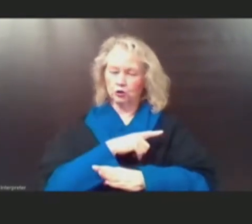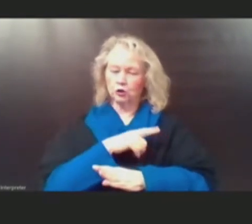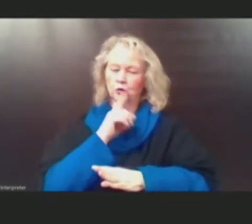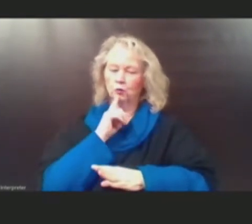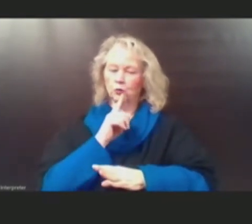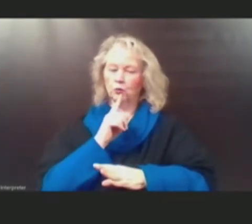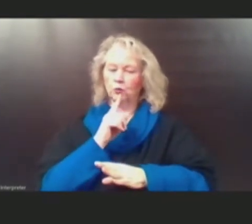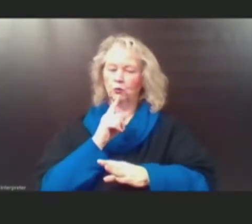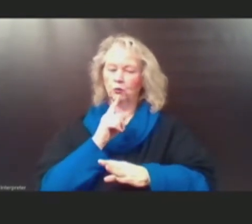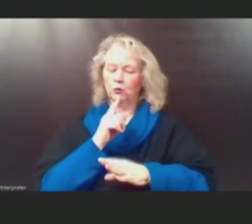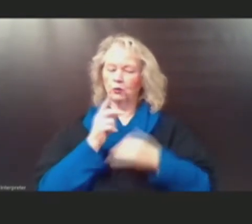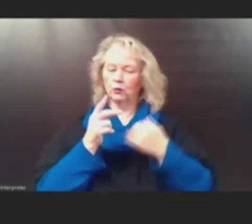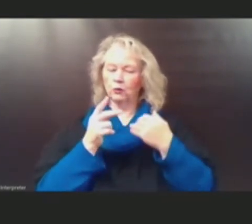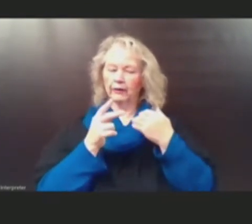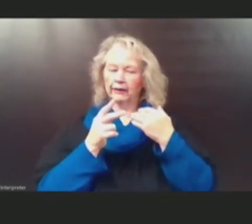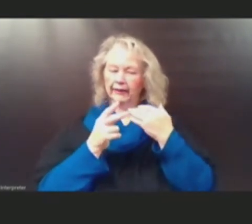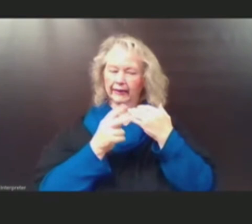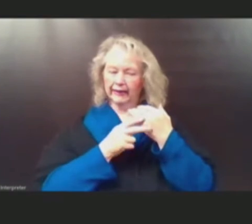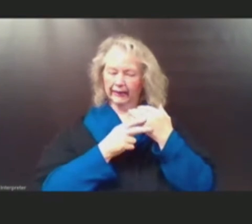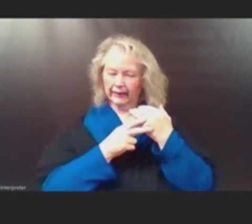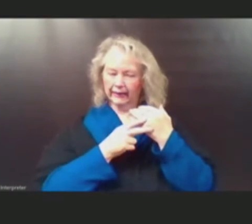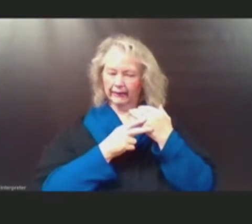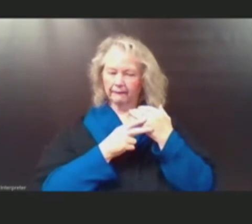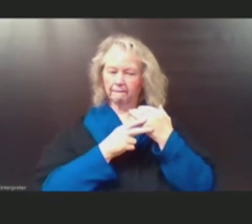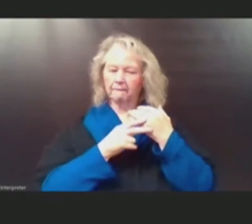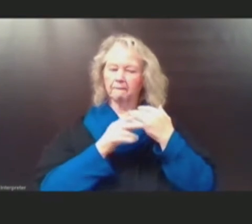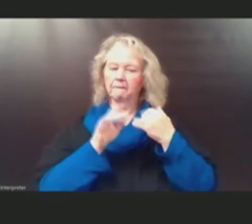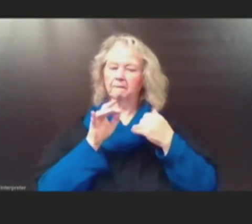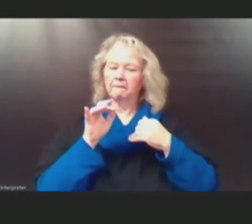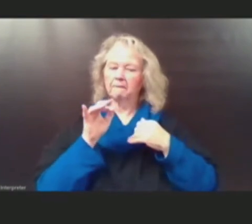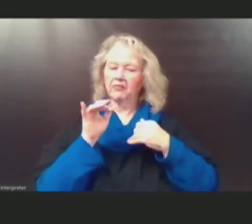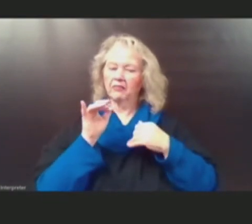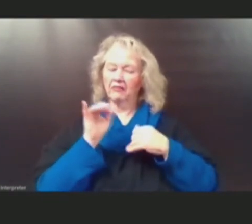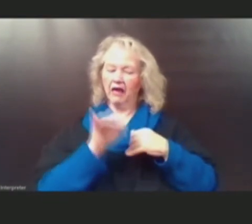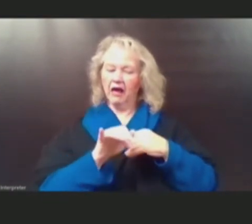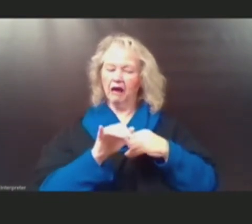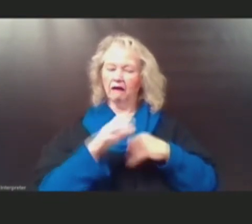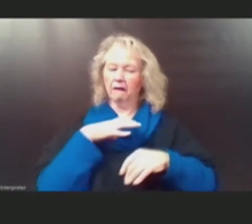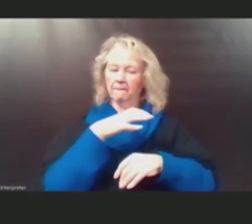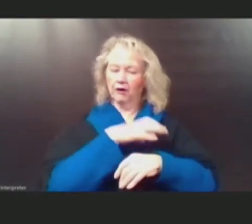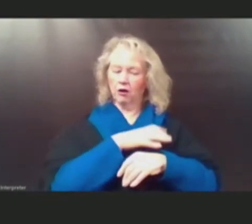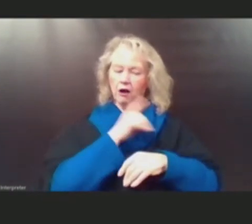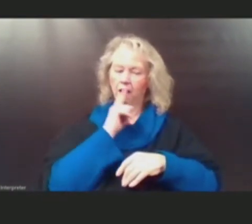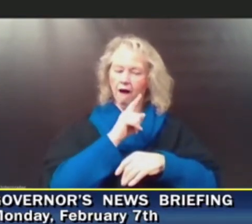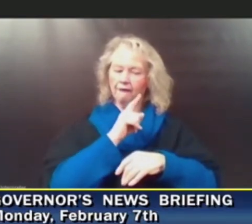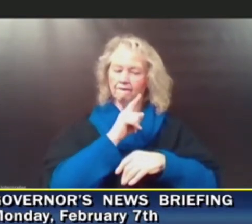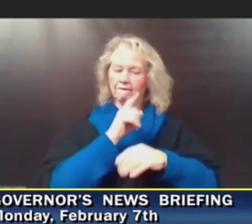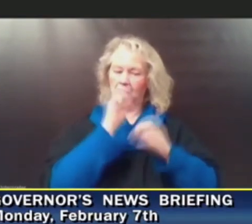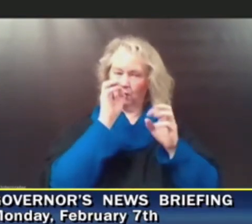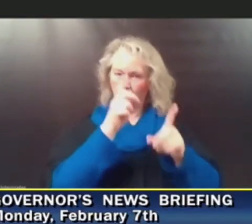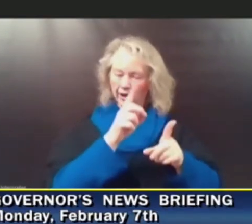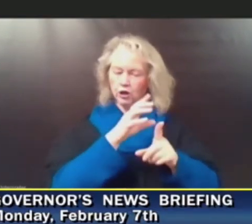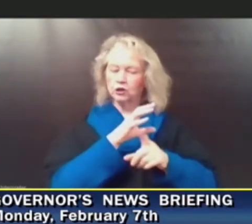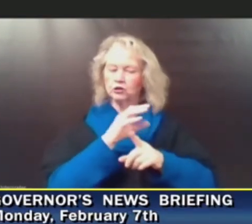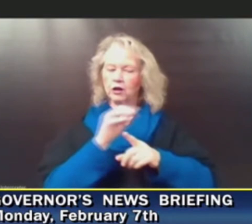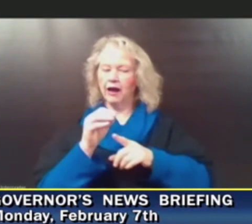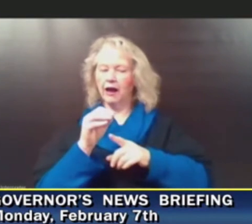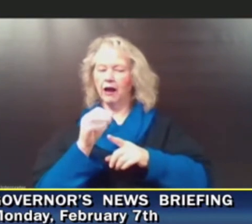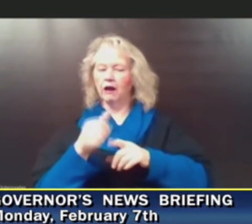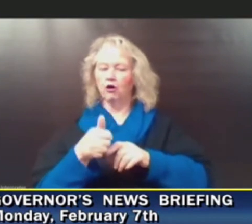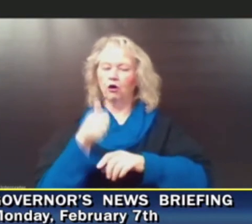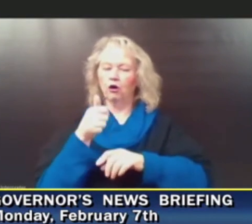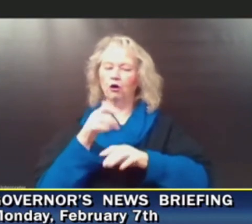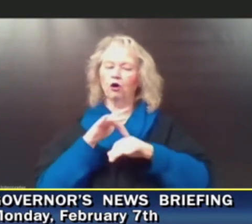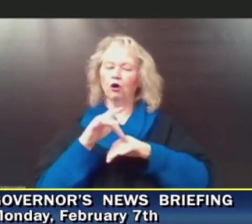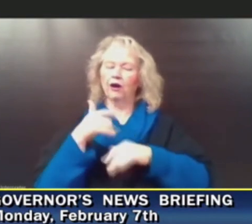for the commissioner of education and the commissioner of early childhood in consultation with the Department of Public